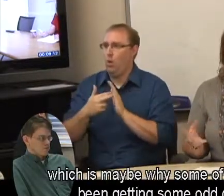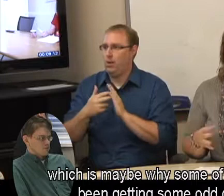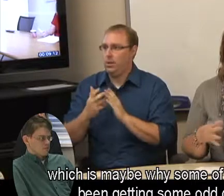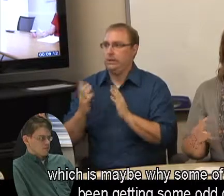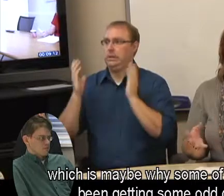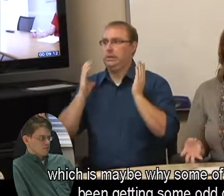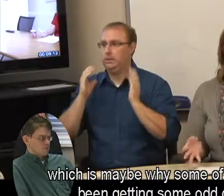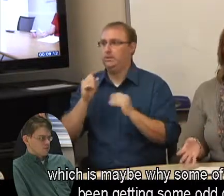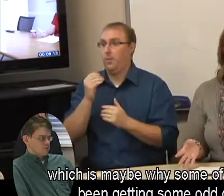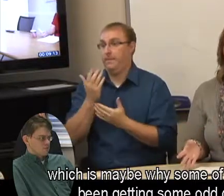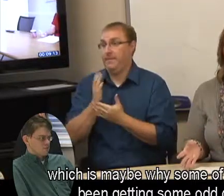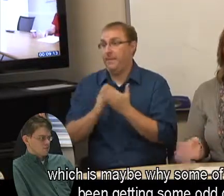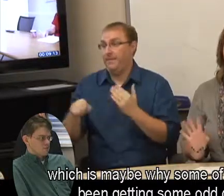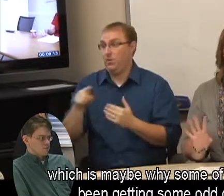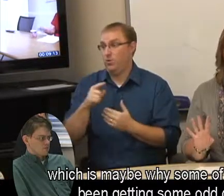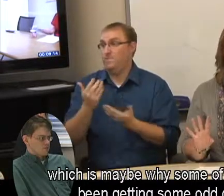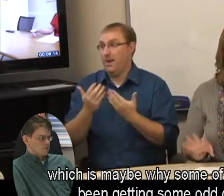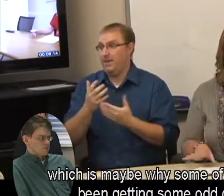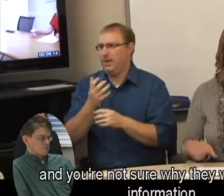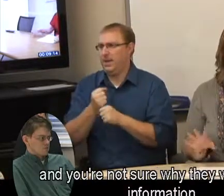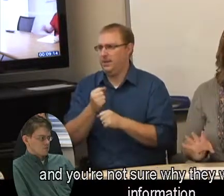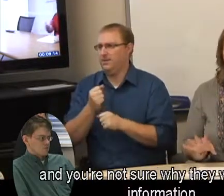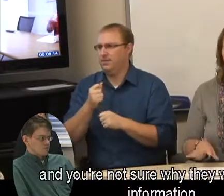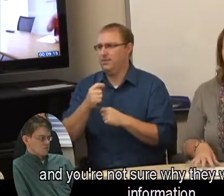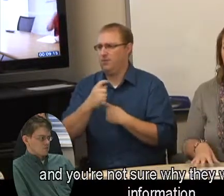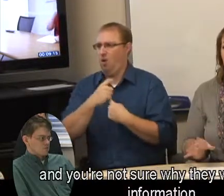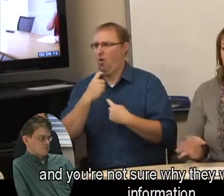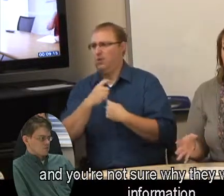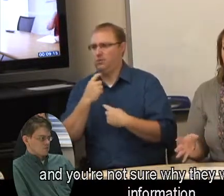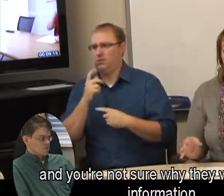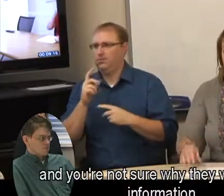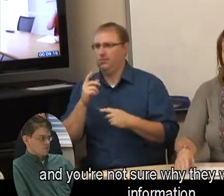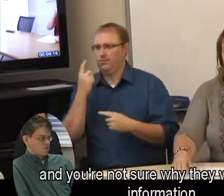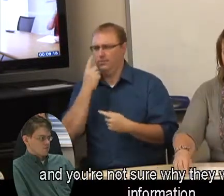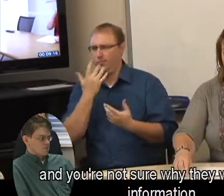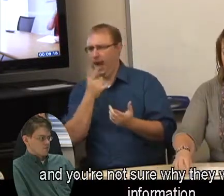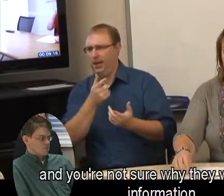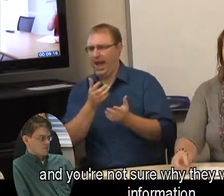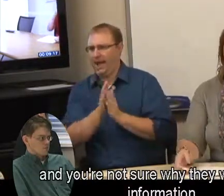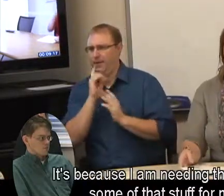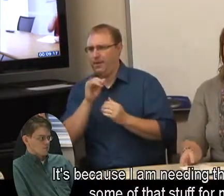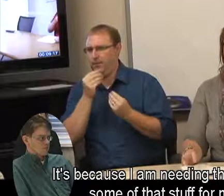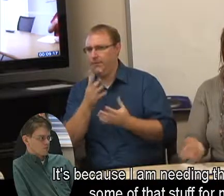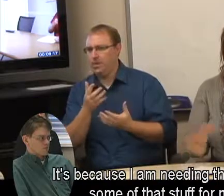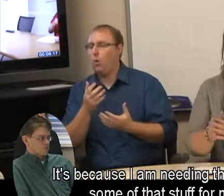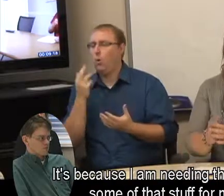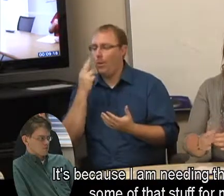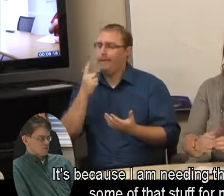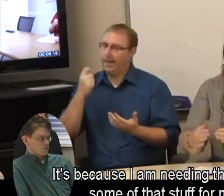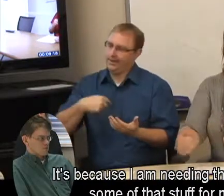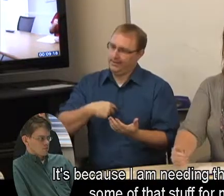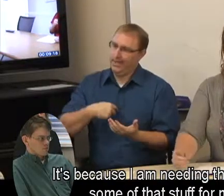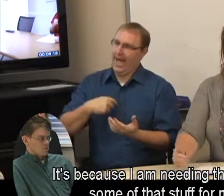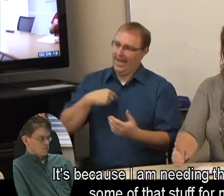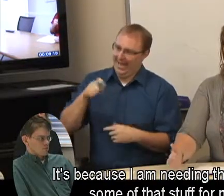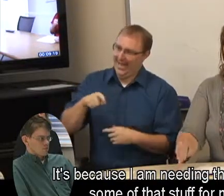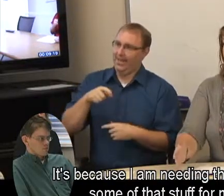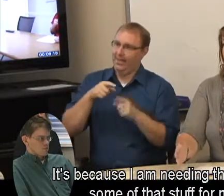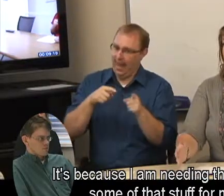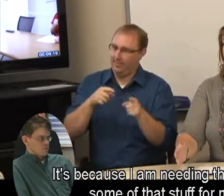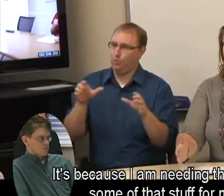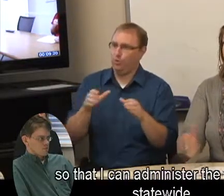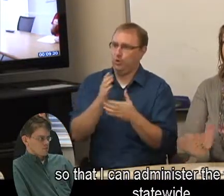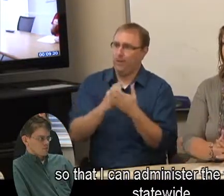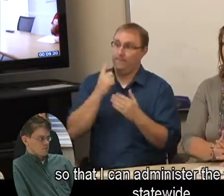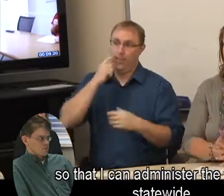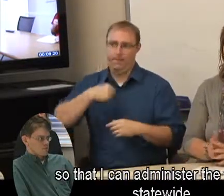why some of you have been getting some odd calls, and you're not sure why they want all this information. It's because I am needing them to do some